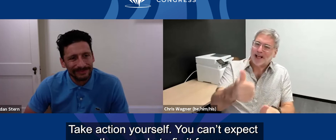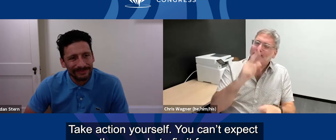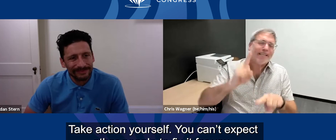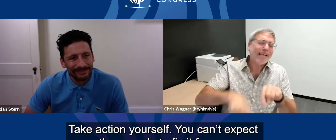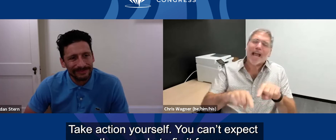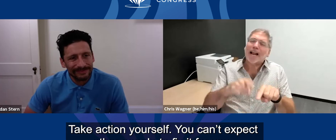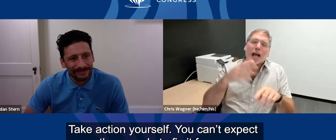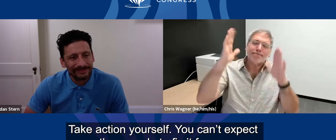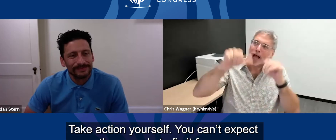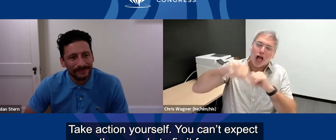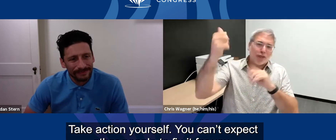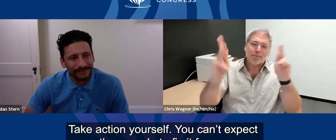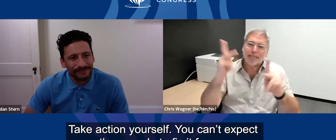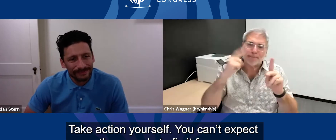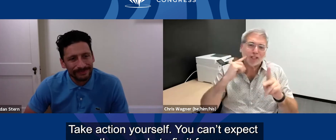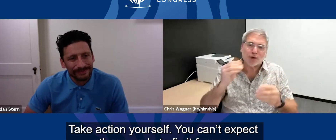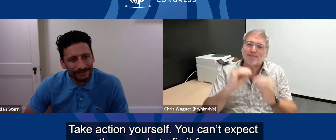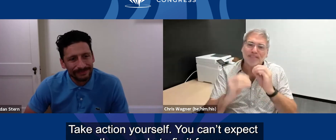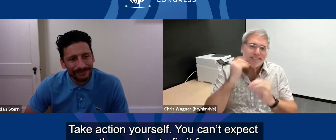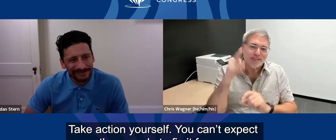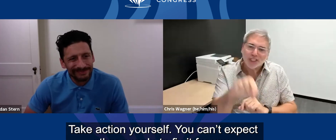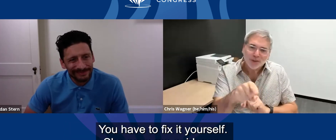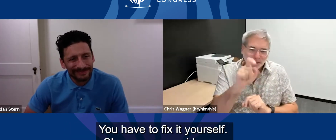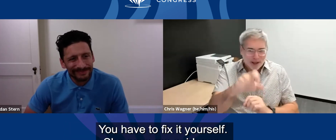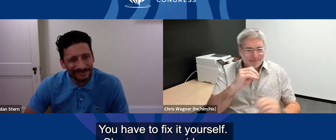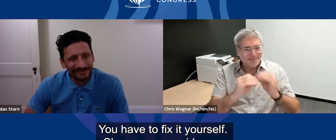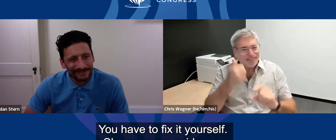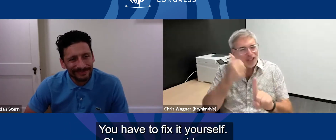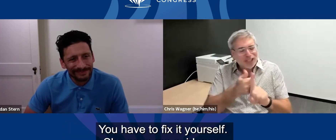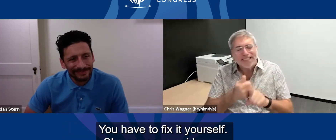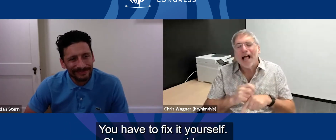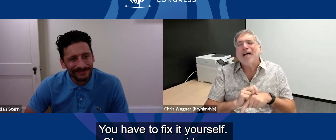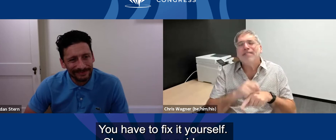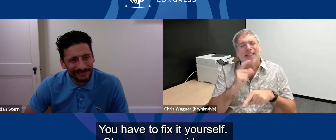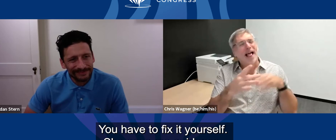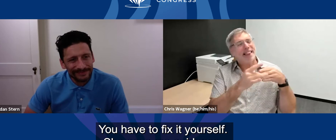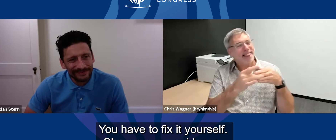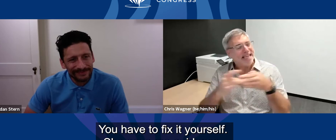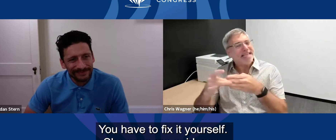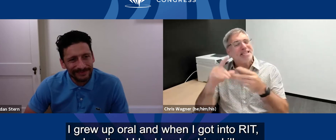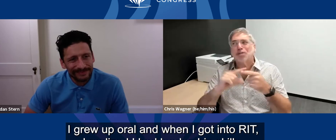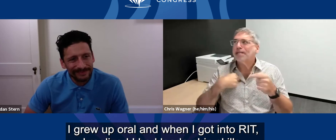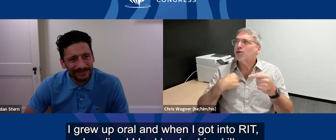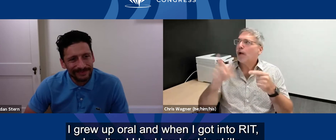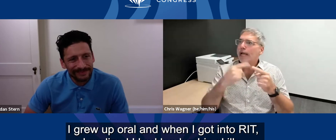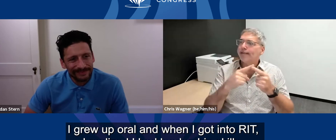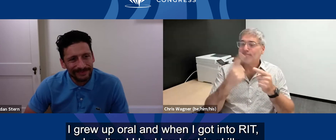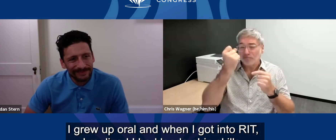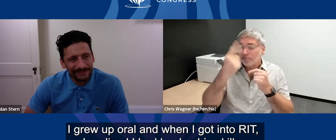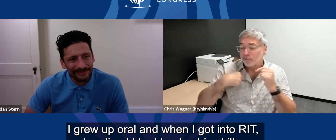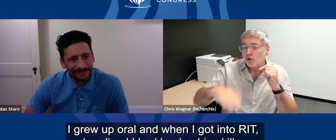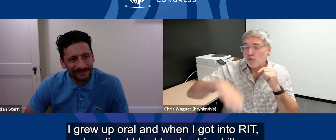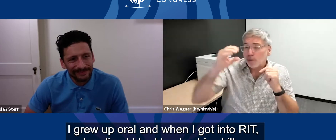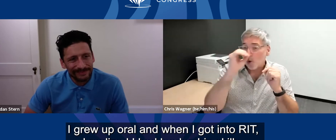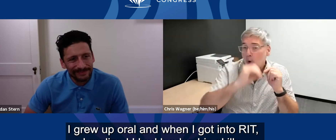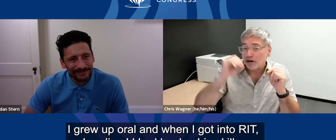You can't expect other people to fix it for you. You have to fix it yourself. She gave me guidance. I grew up oral,